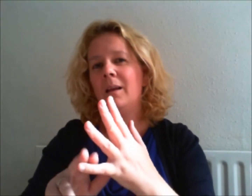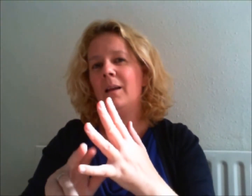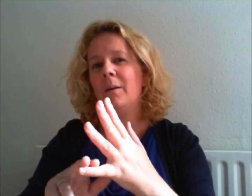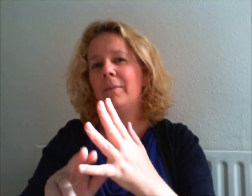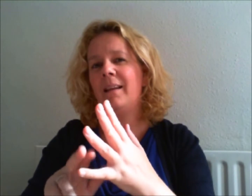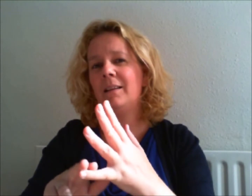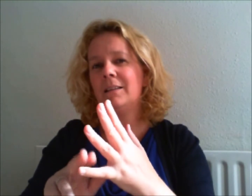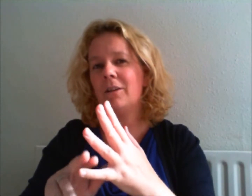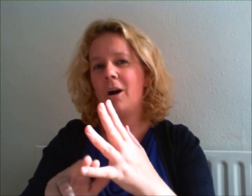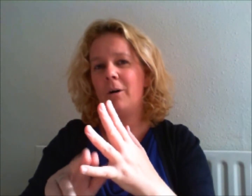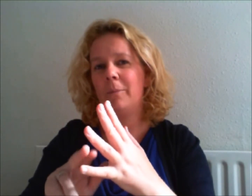Then I stop.